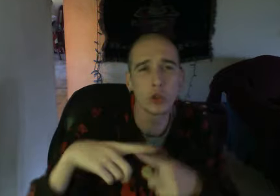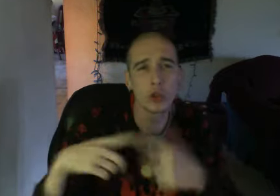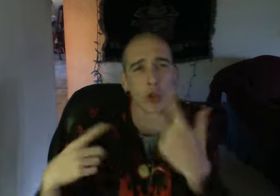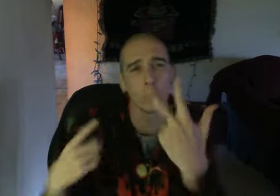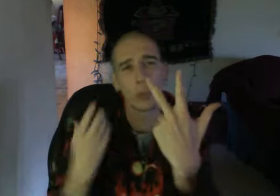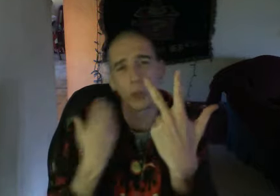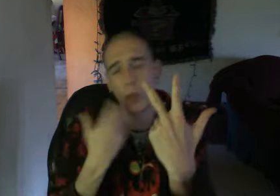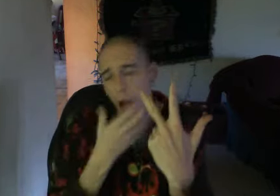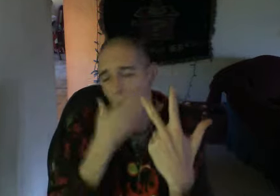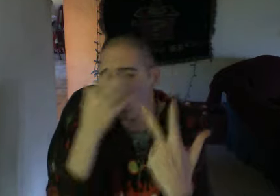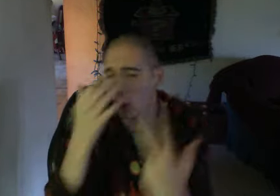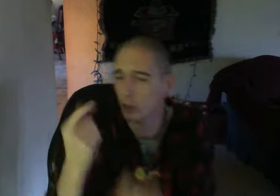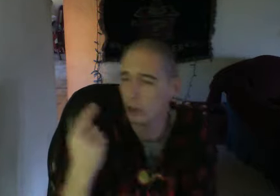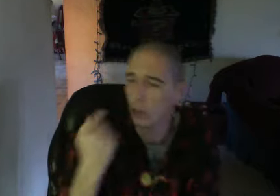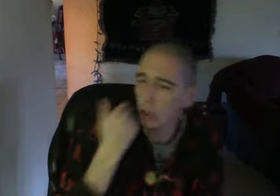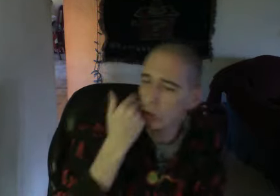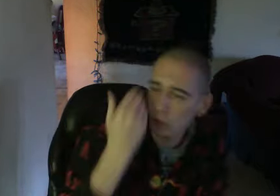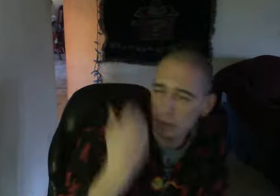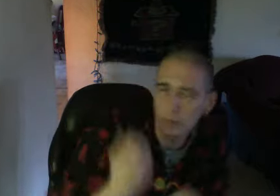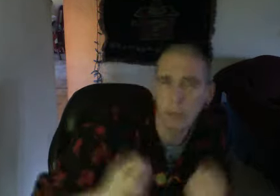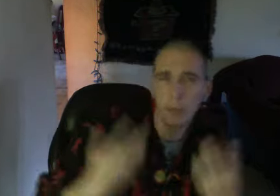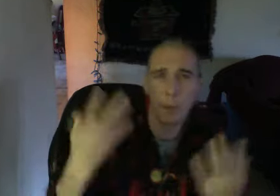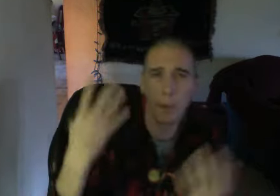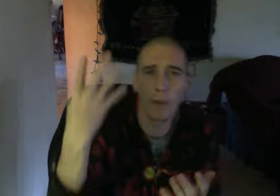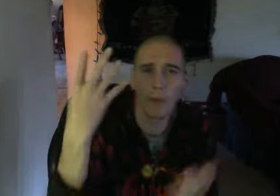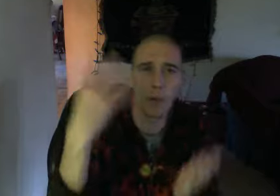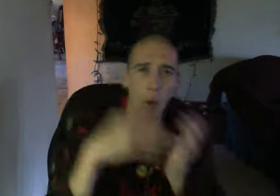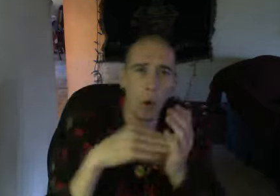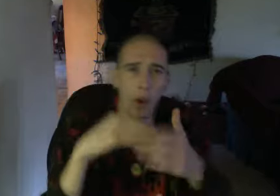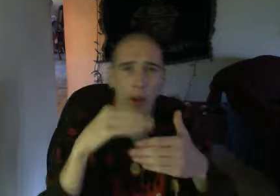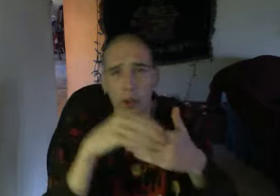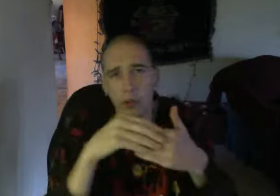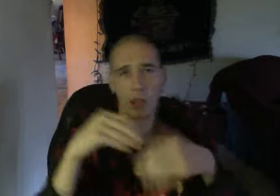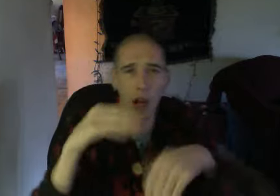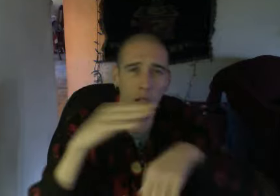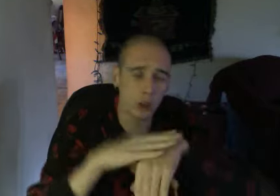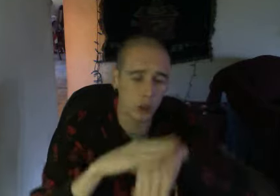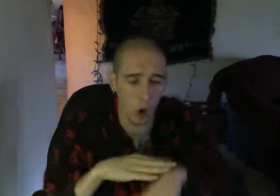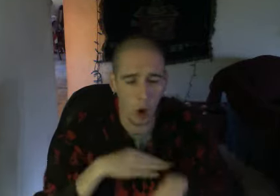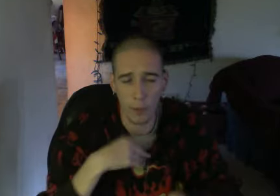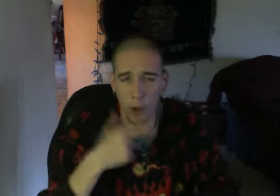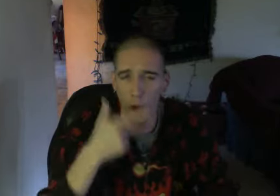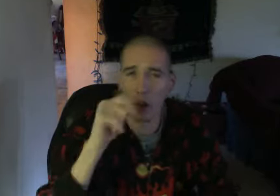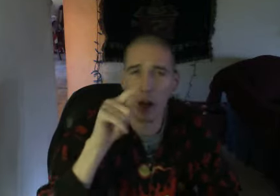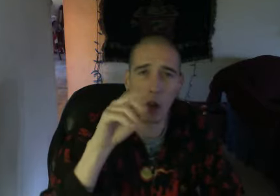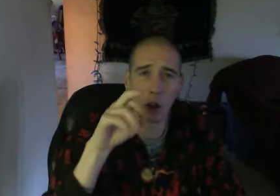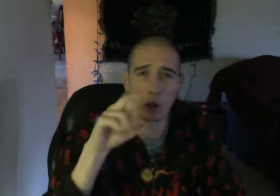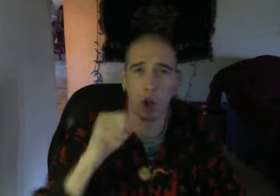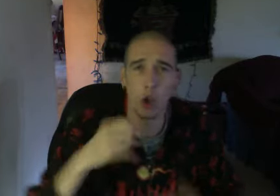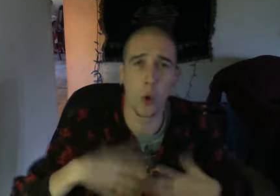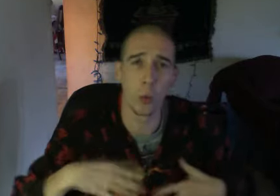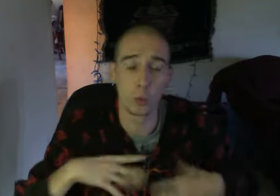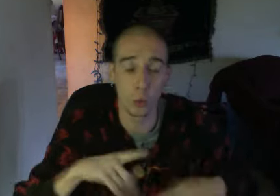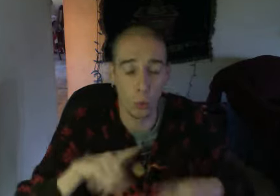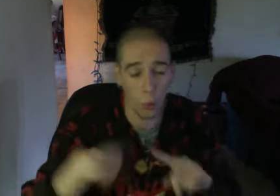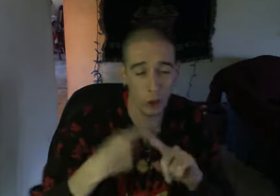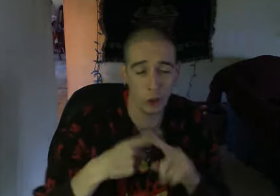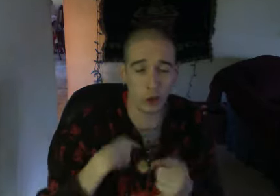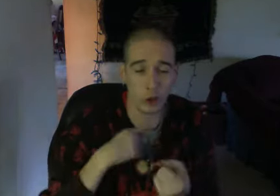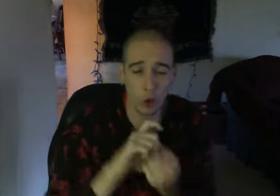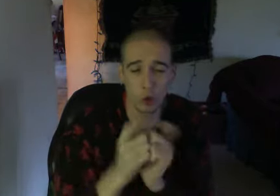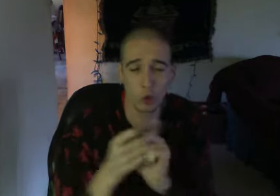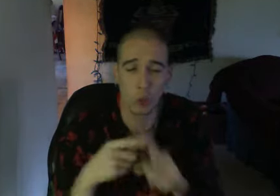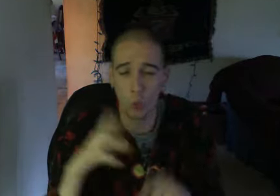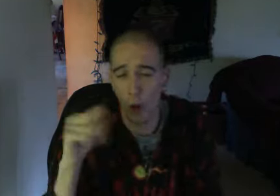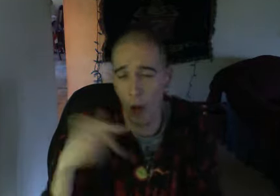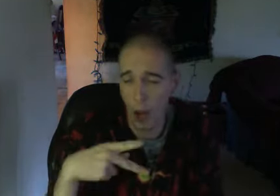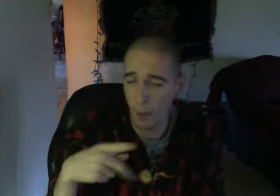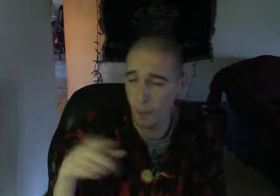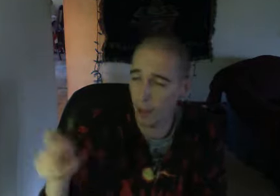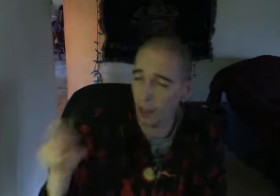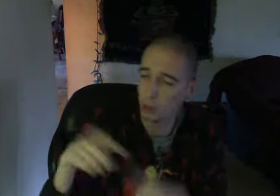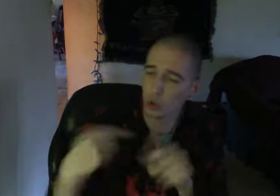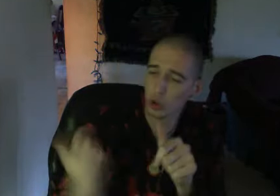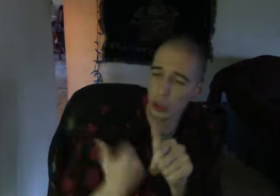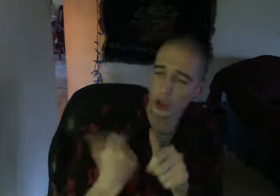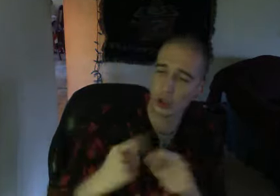Till three, holling at the hole Spending four thousand dollars on me On gators and coals When I turned around, he